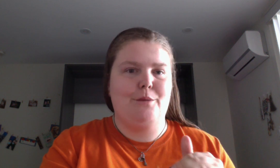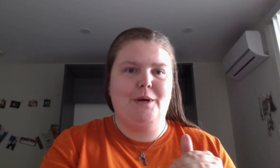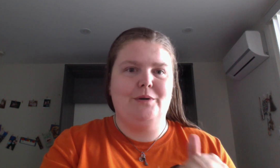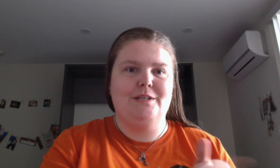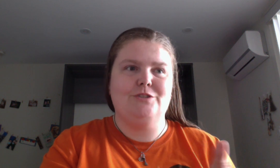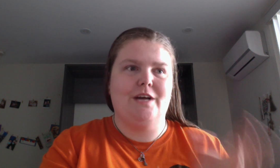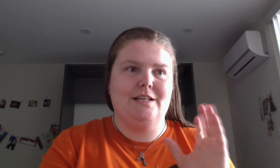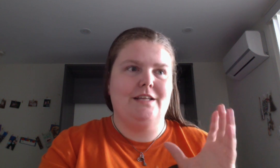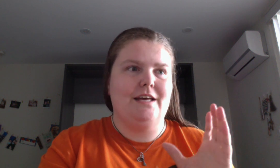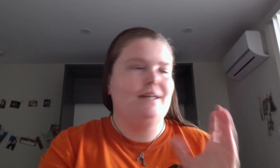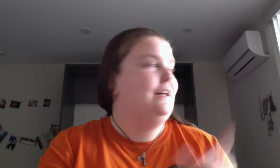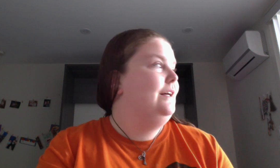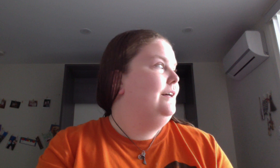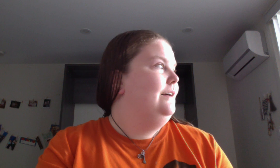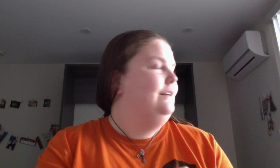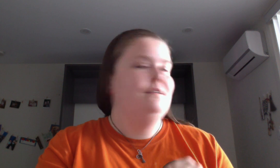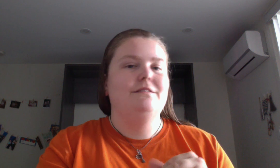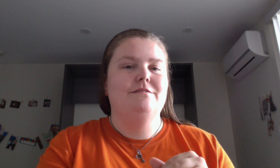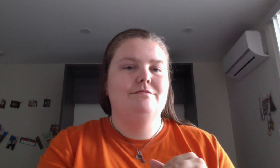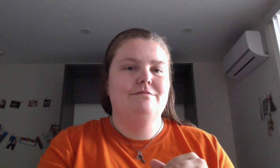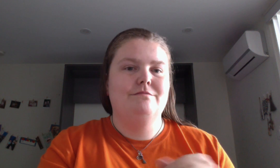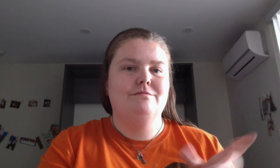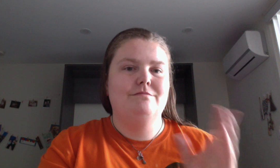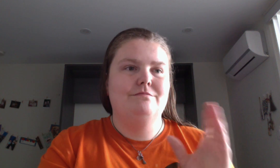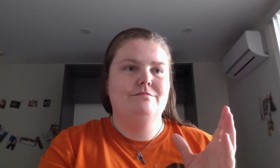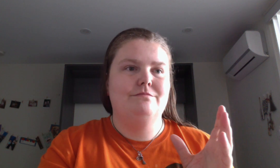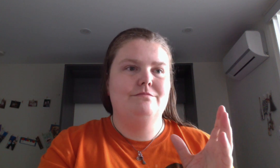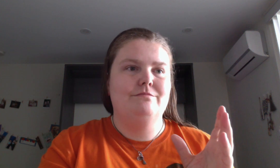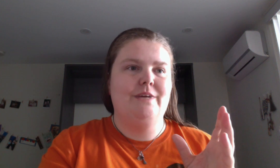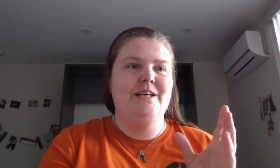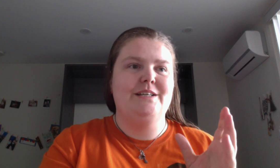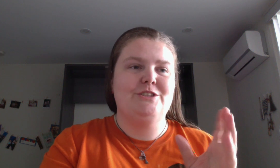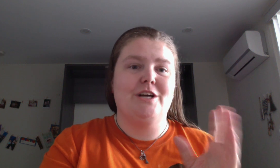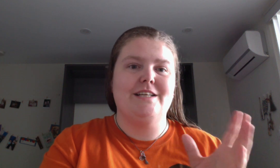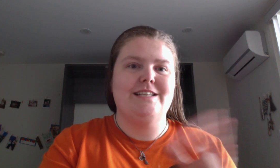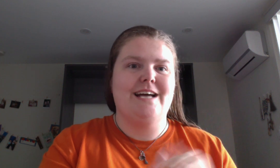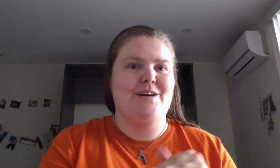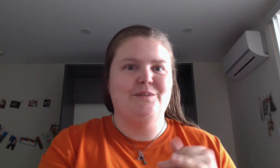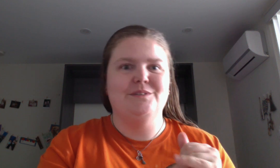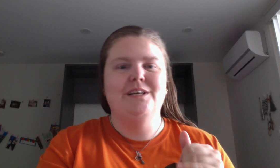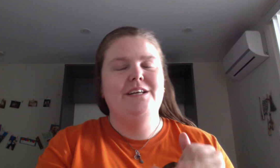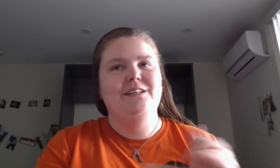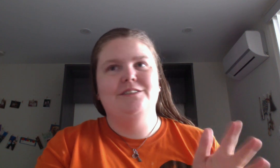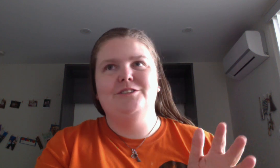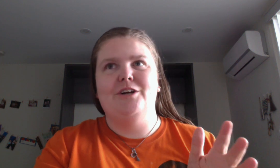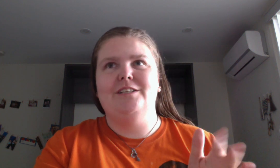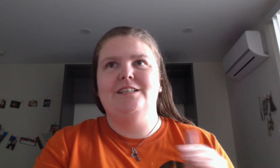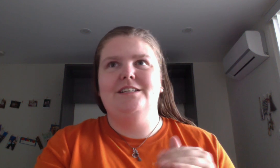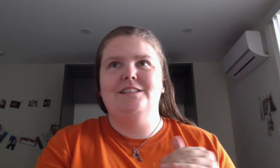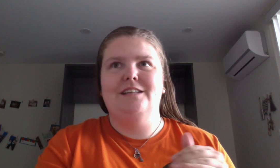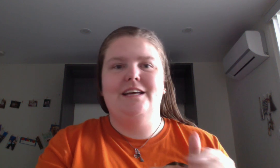about it and try to like chug it down it's not gonna like